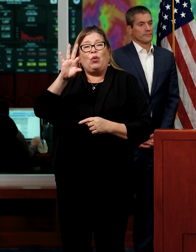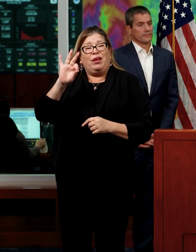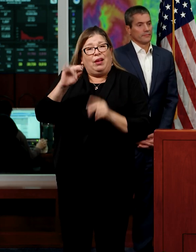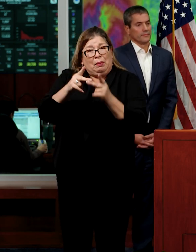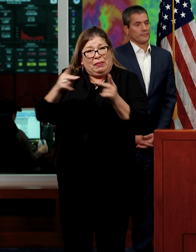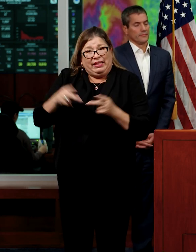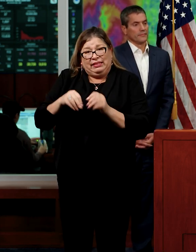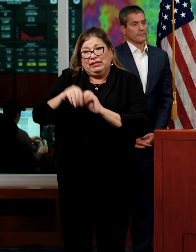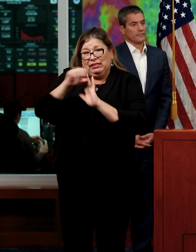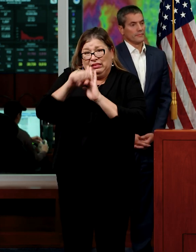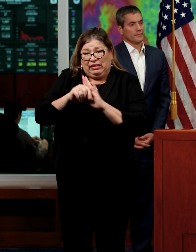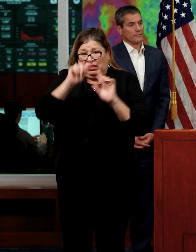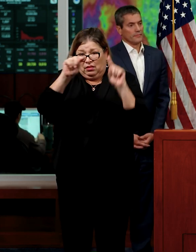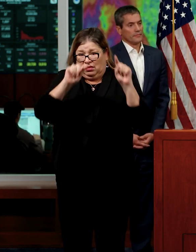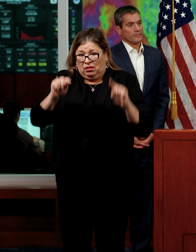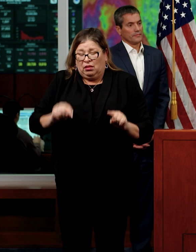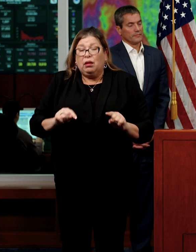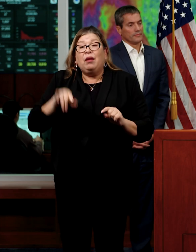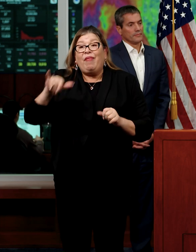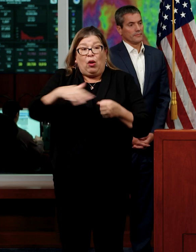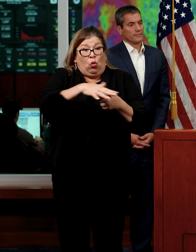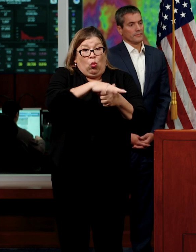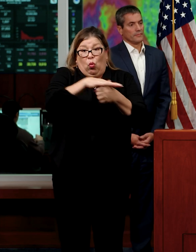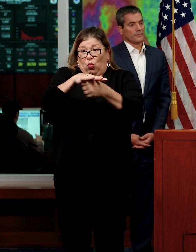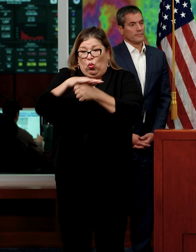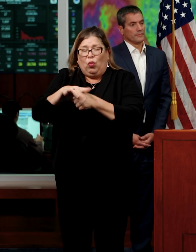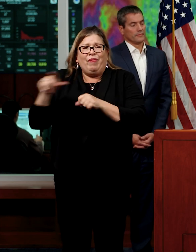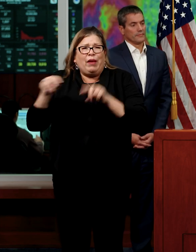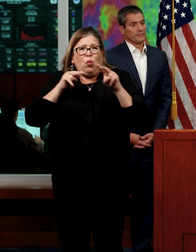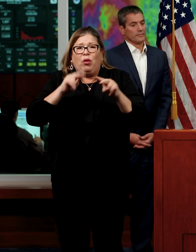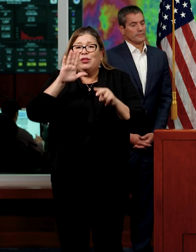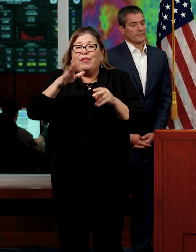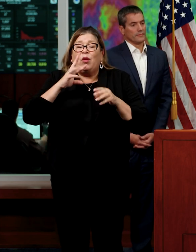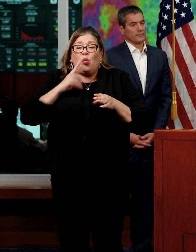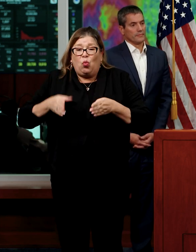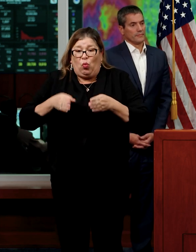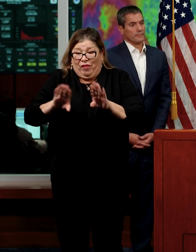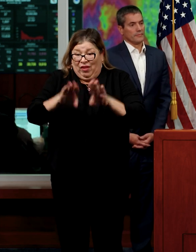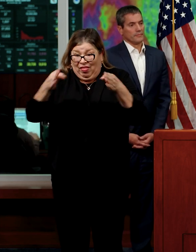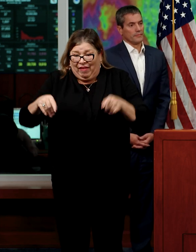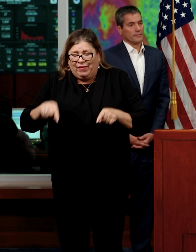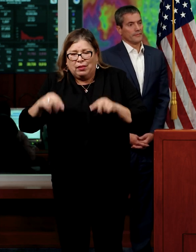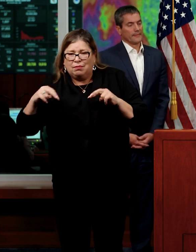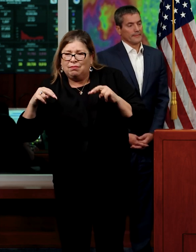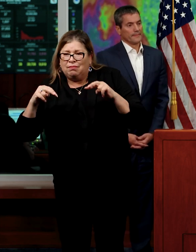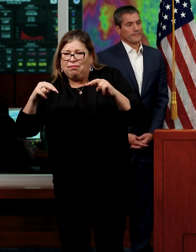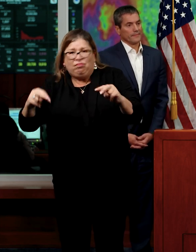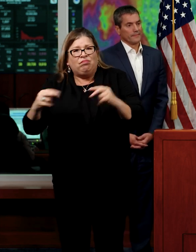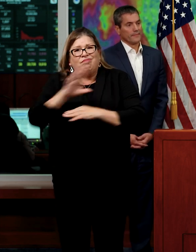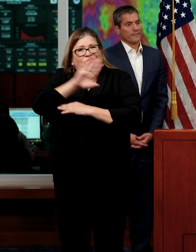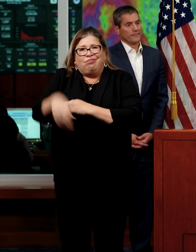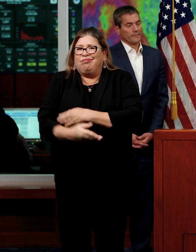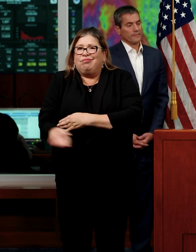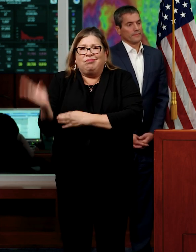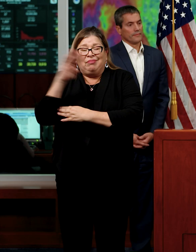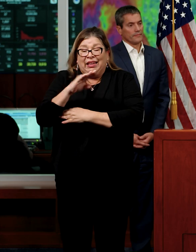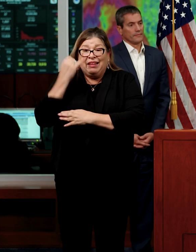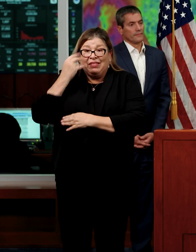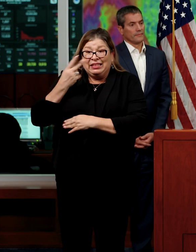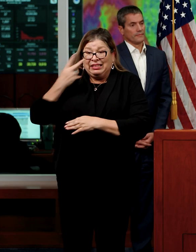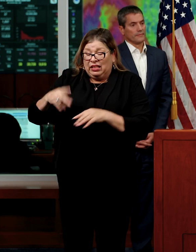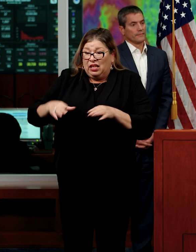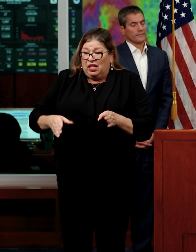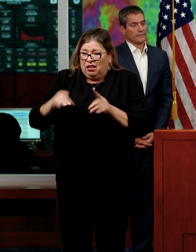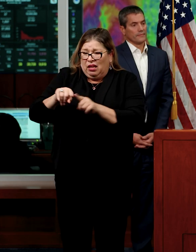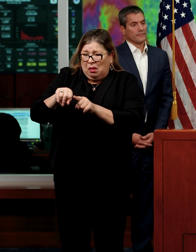districts monitor their levees around the clock, 24-7. And as soon as they see a problem, they report